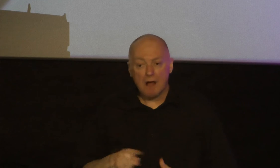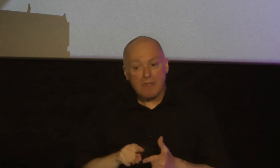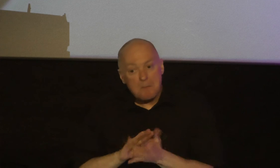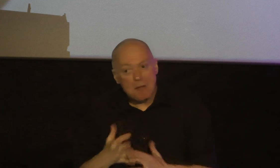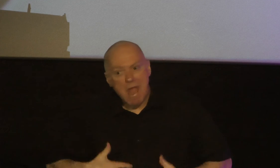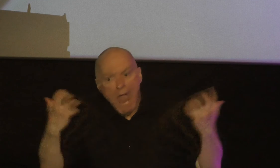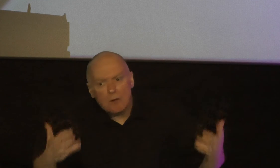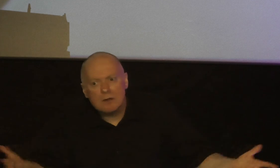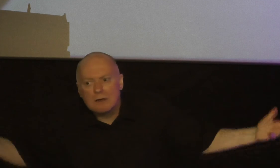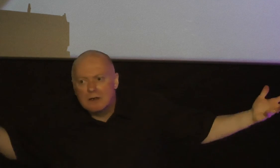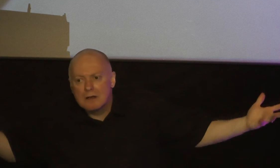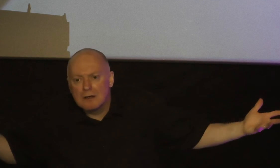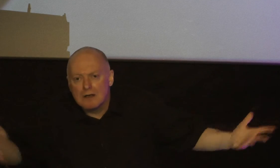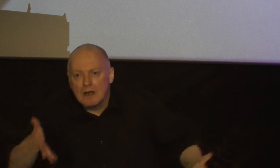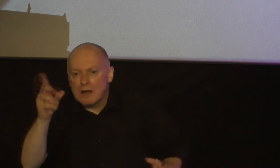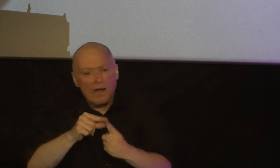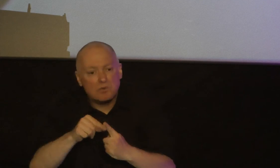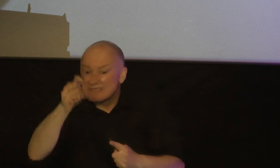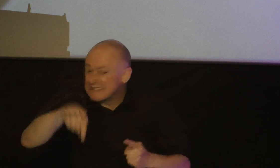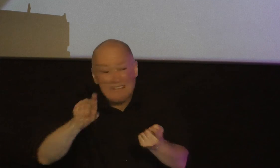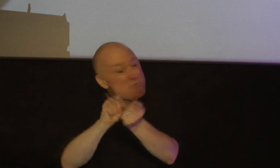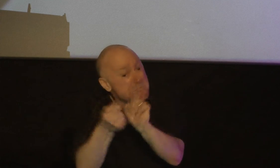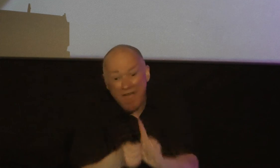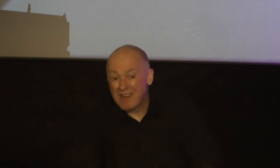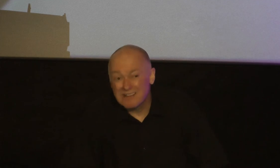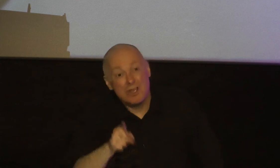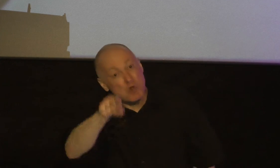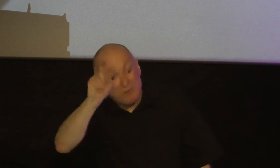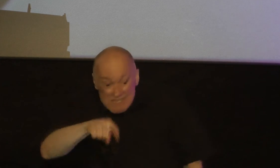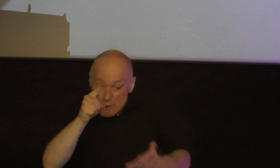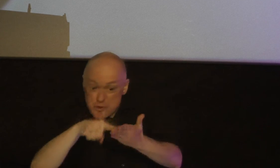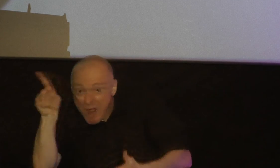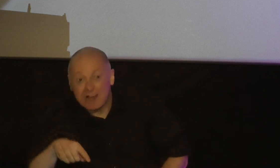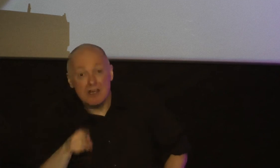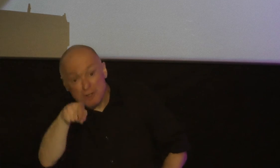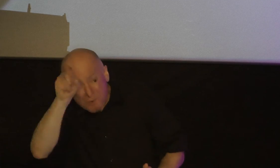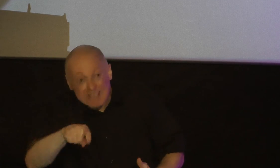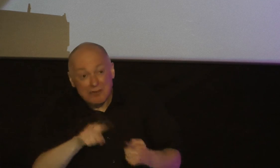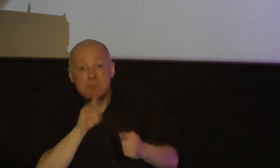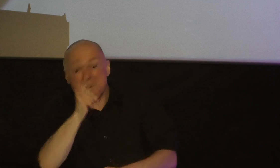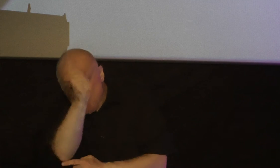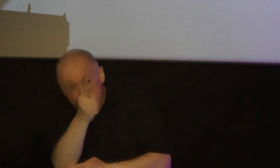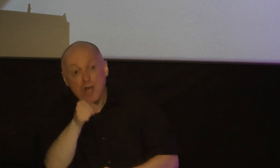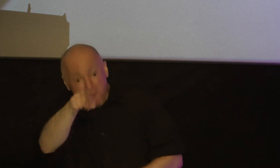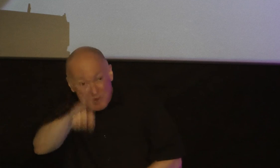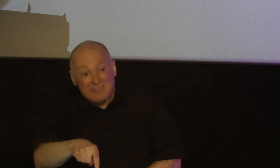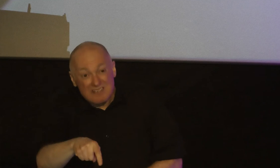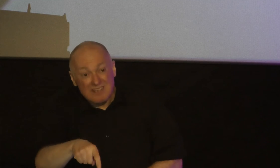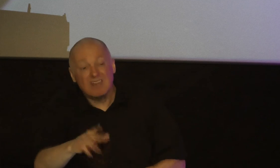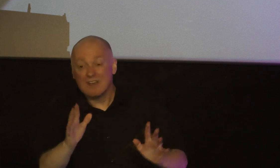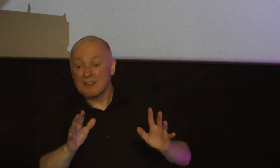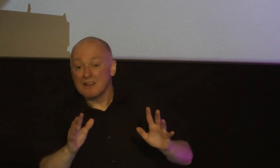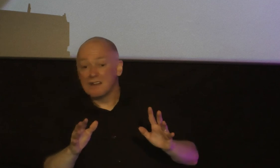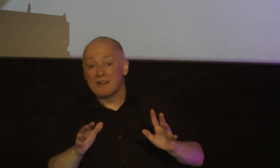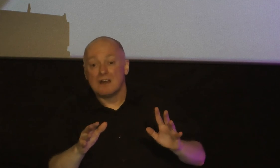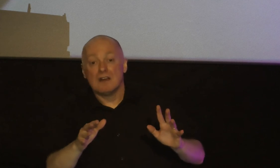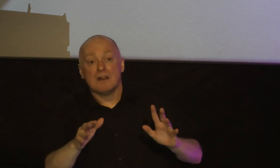God's word says repent God's word says you need to be corrected God's word says you need to be rebuked you need to come off that path and come on this path and